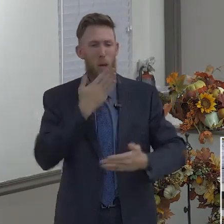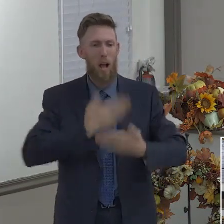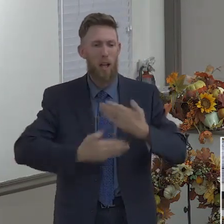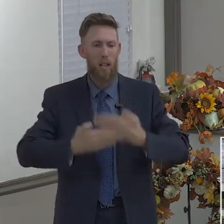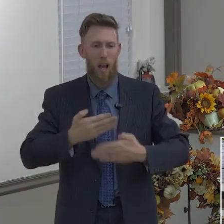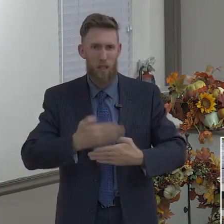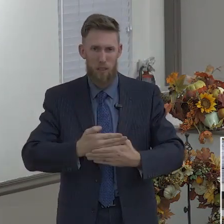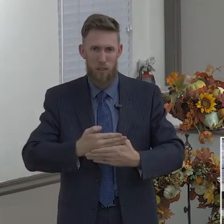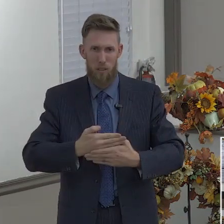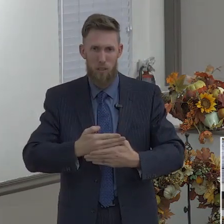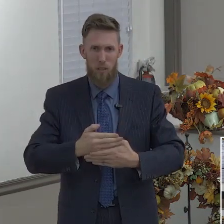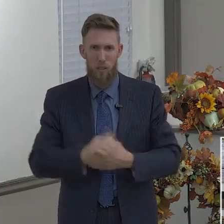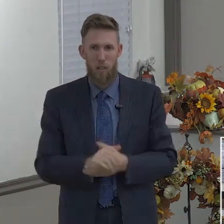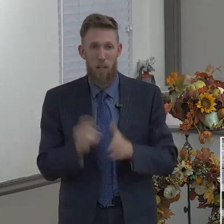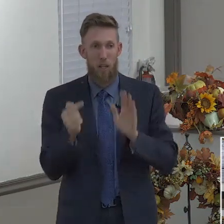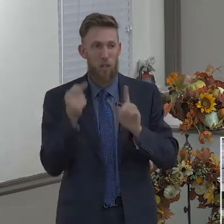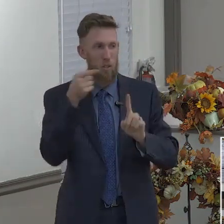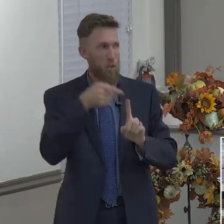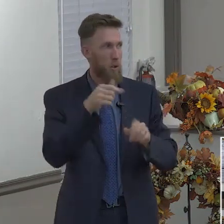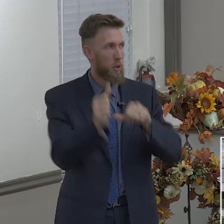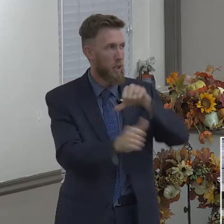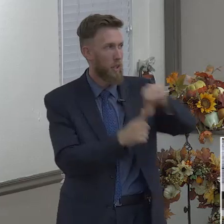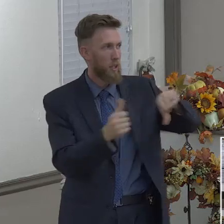Okay? Uh-oh, what's going on up there?